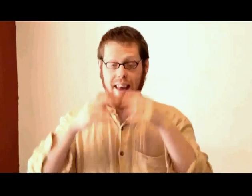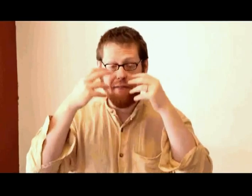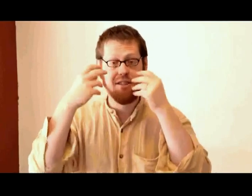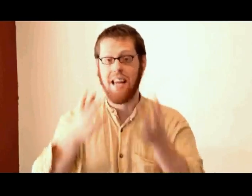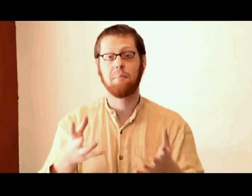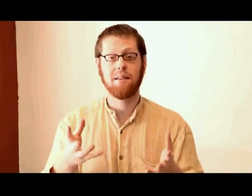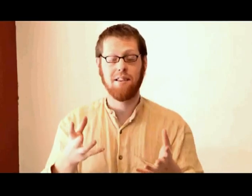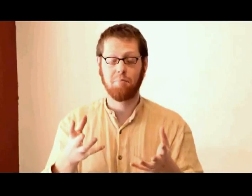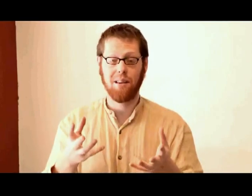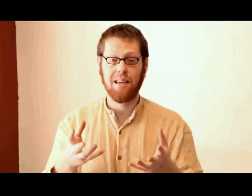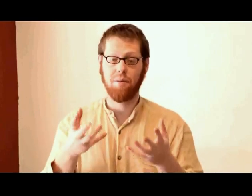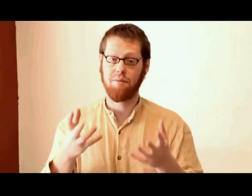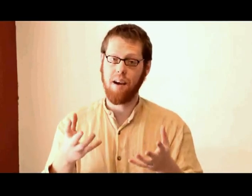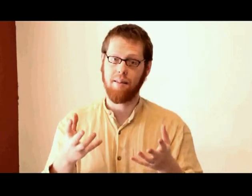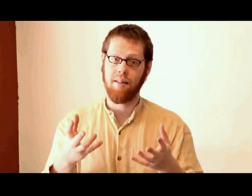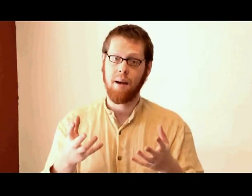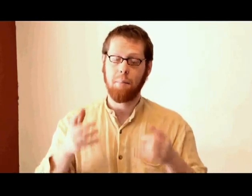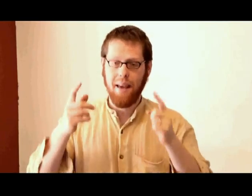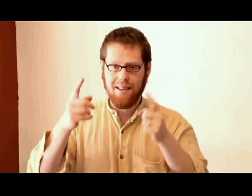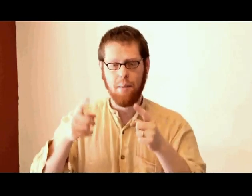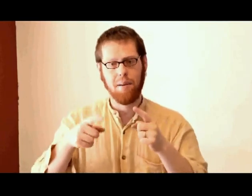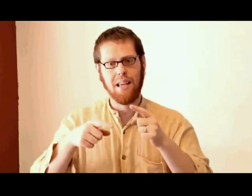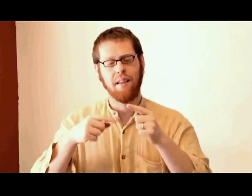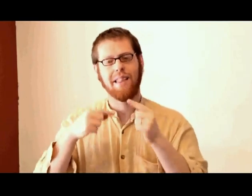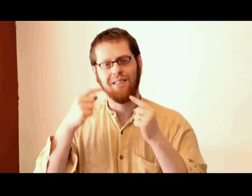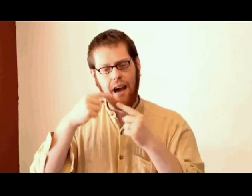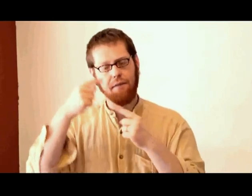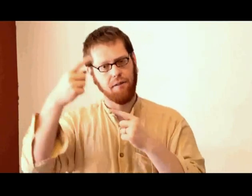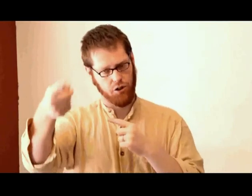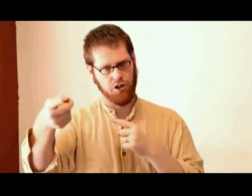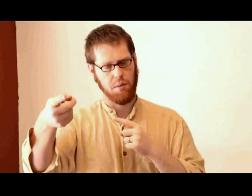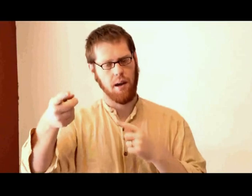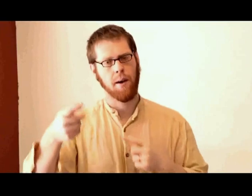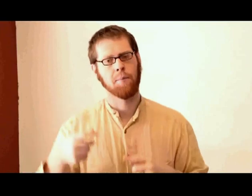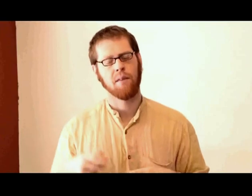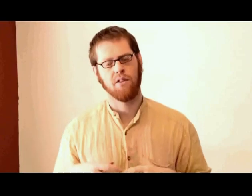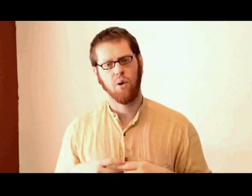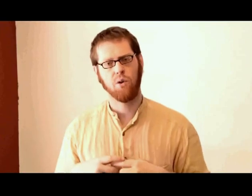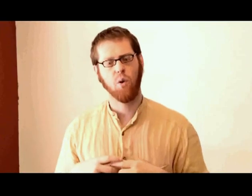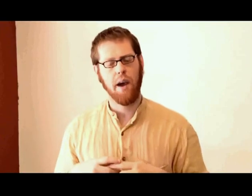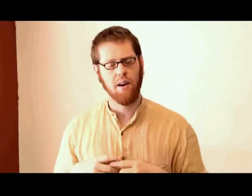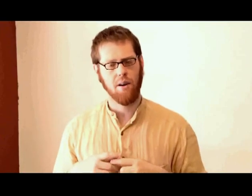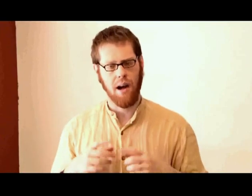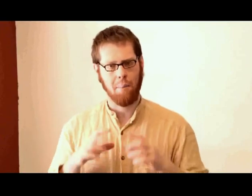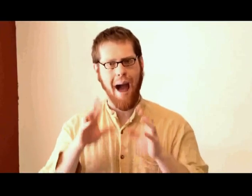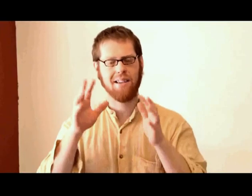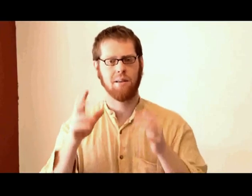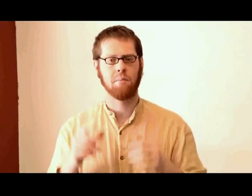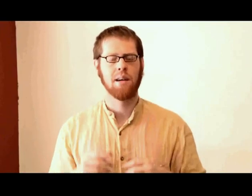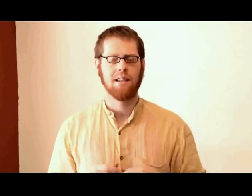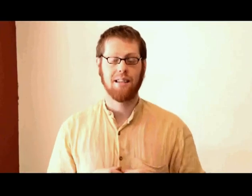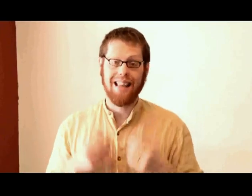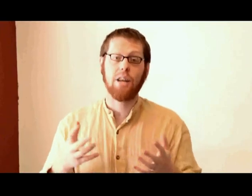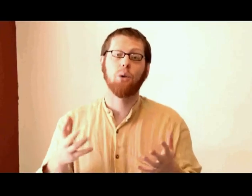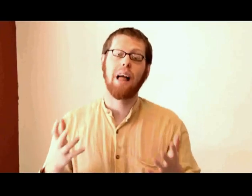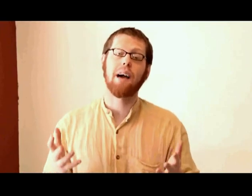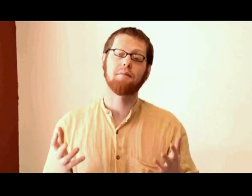didn't have statements of belief or faith because they believe that their life should speak. As an old Quaker maxim says, let your life